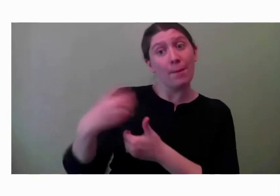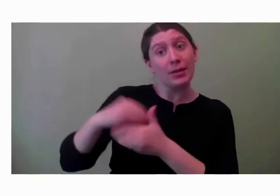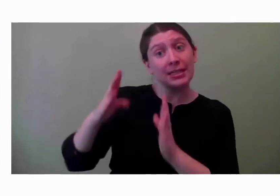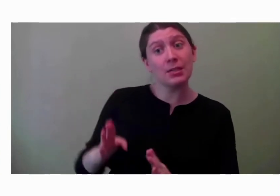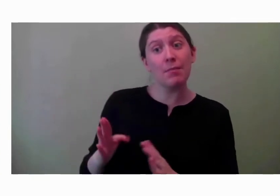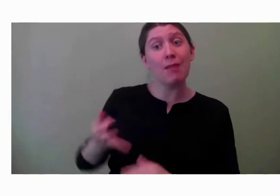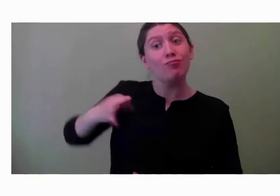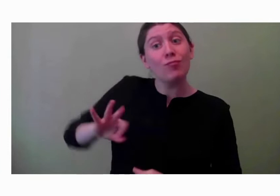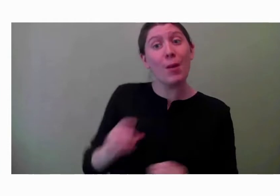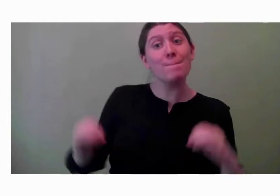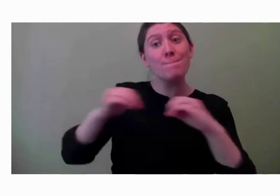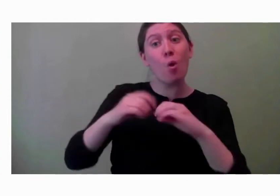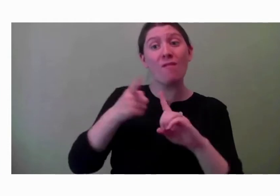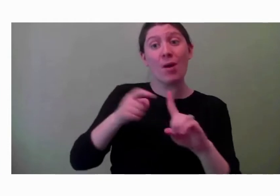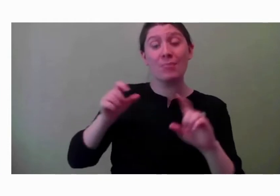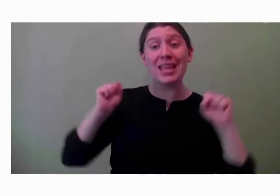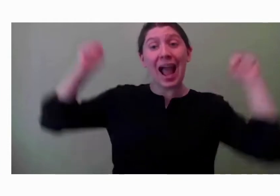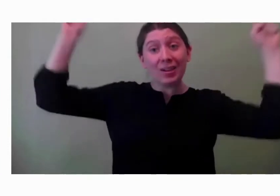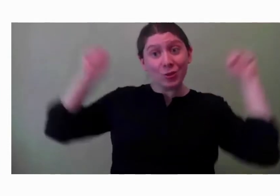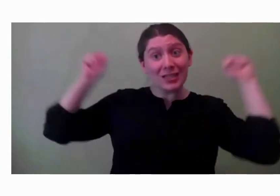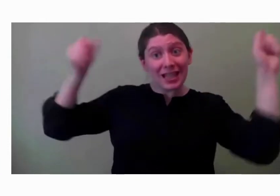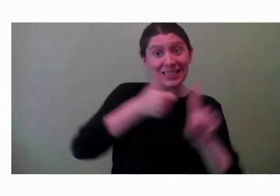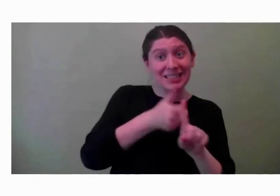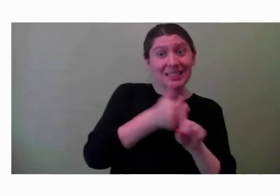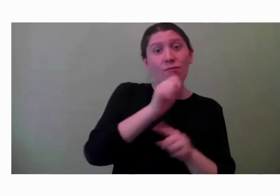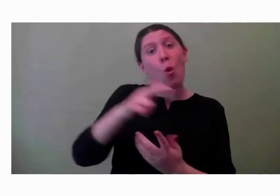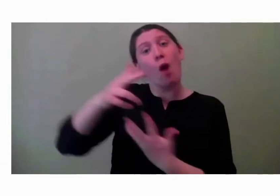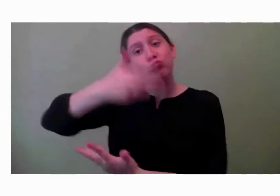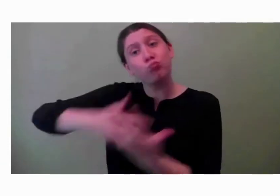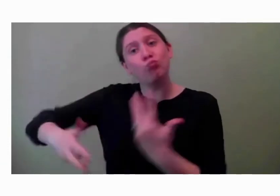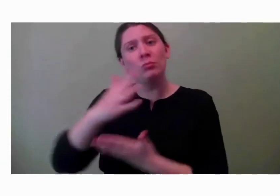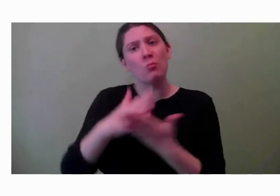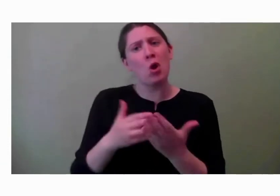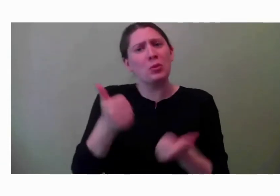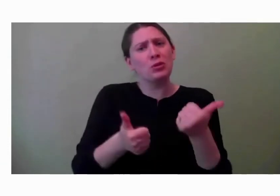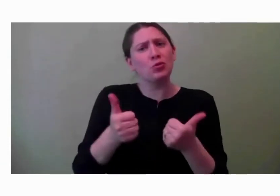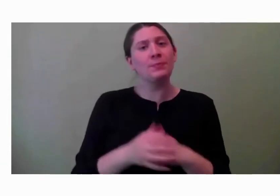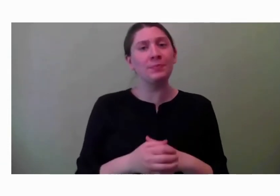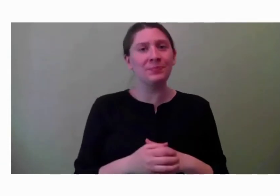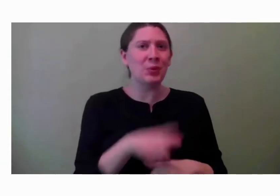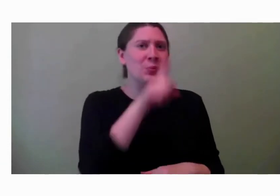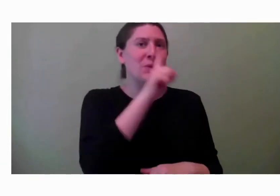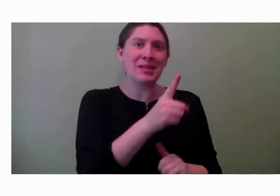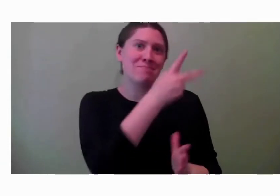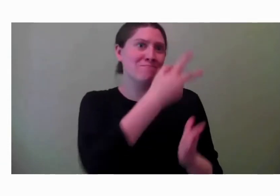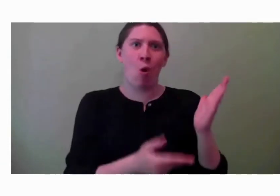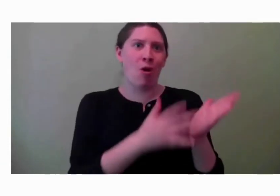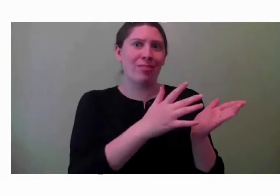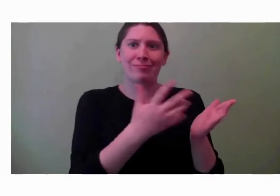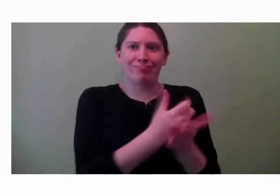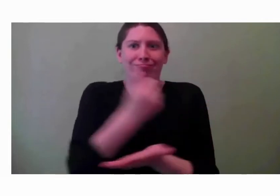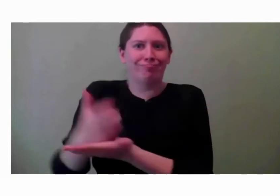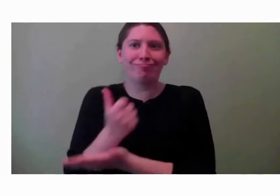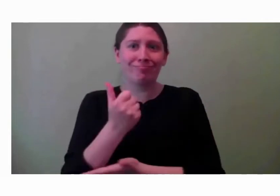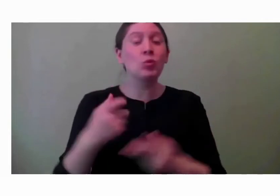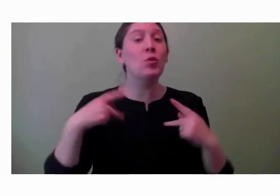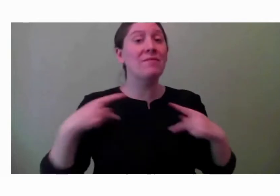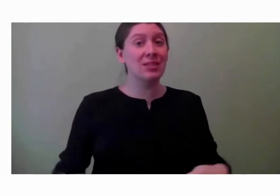exercise or the socialization at Rek2Connect? I think it's a little bit of both. From a physical standpoint, I feel like there are so many